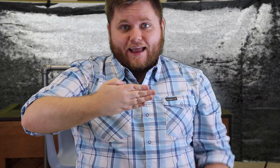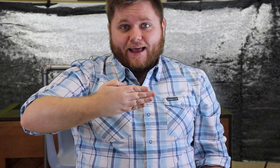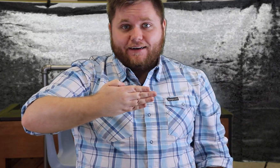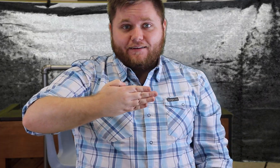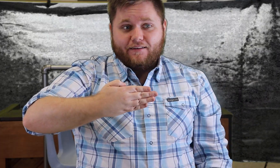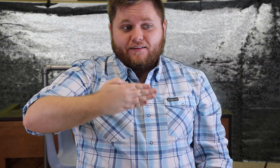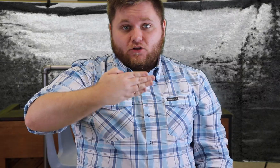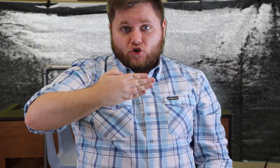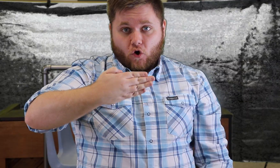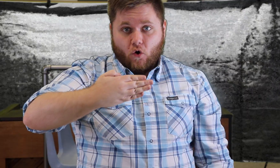hand sol